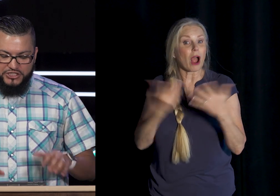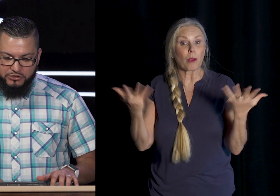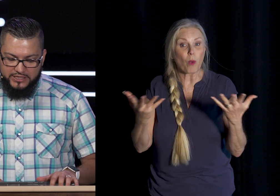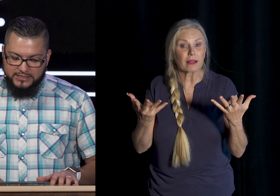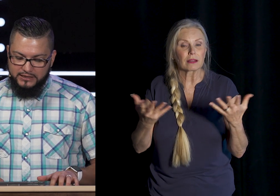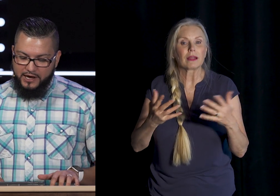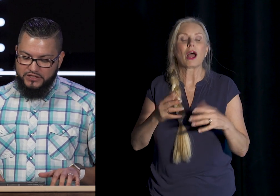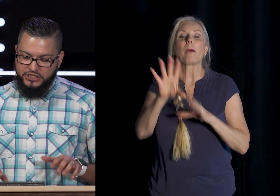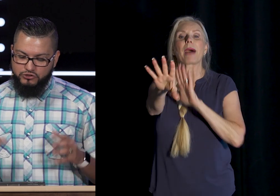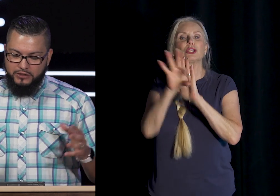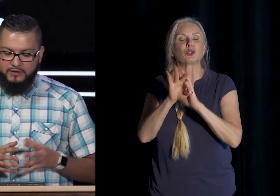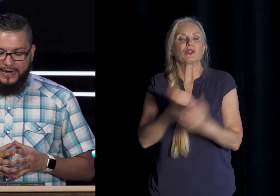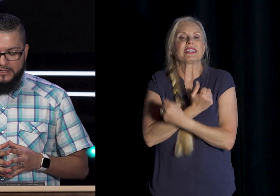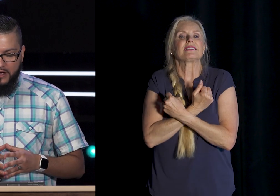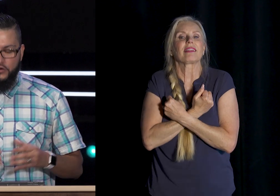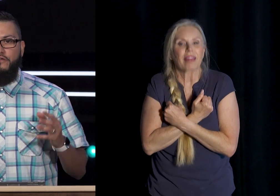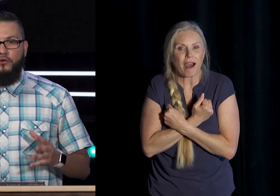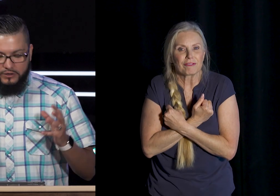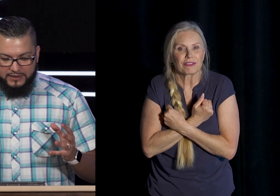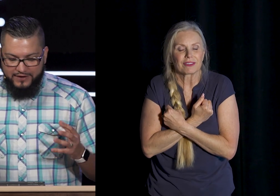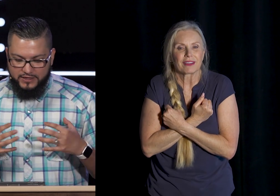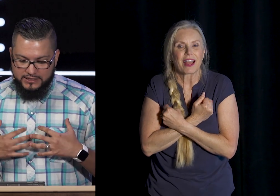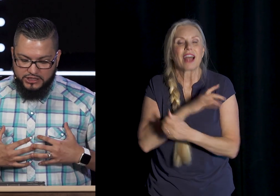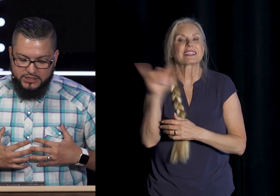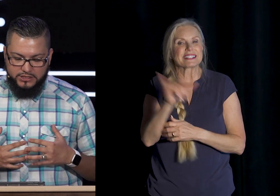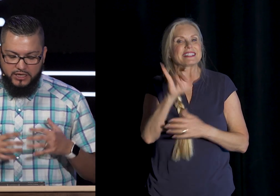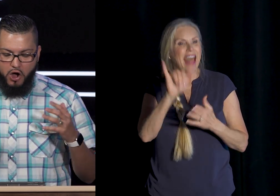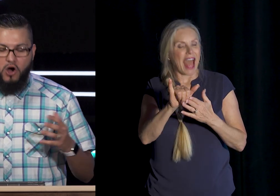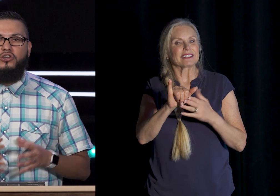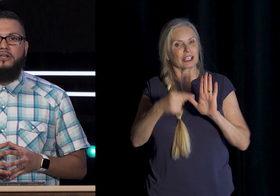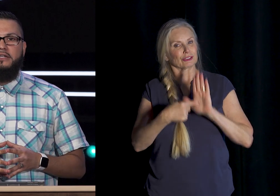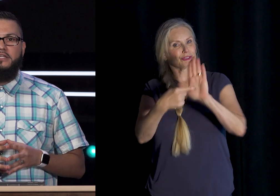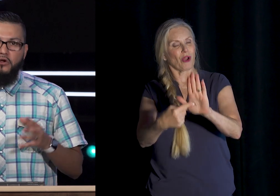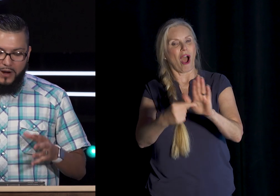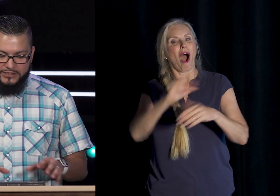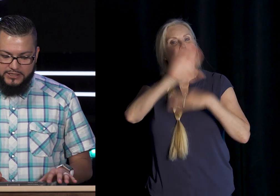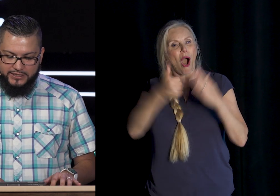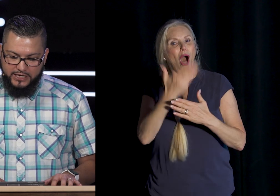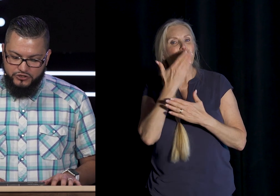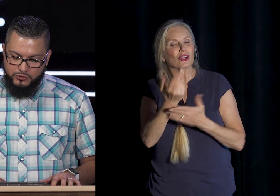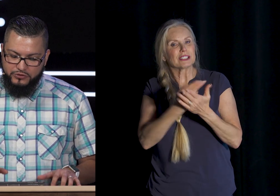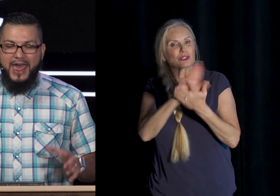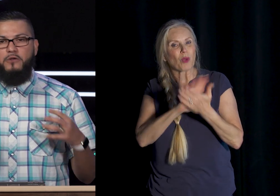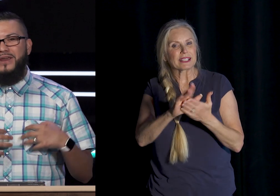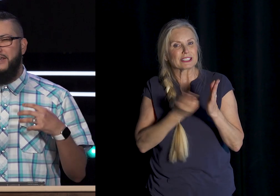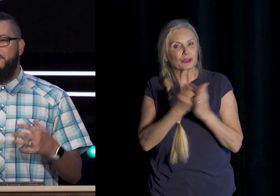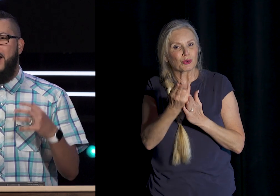choosing To love As children Of light For the fruit Of life Consists In all goodness Righteousness And truth And we can Find